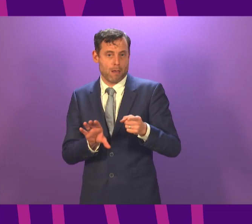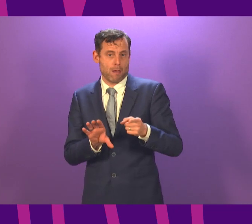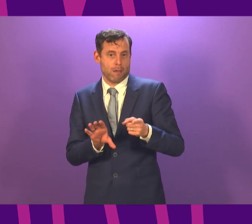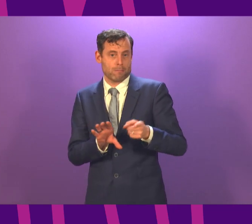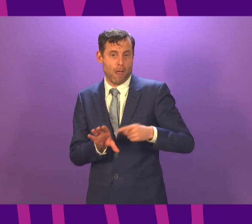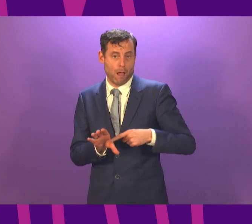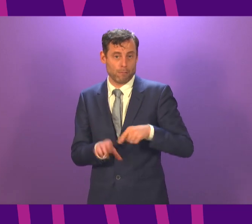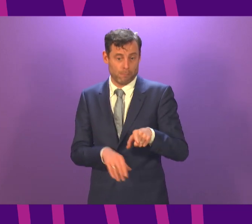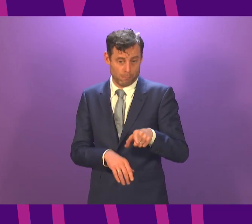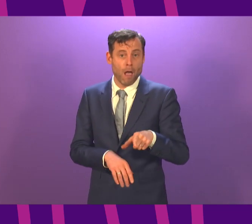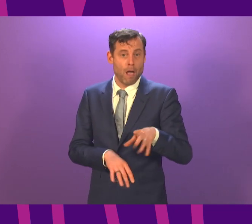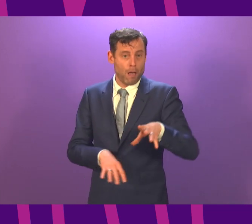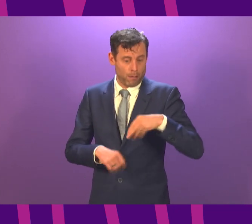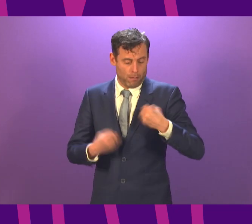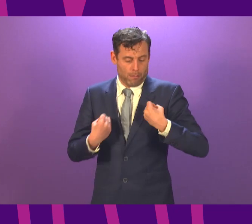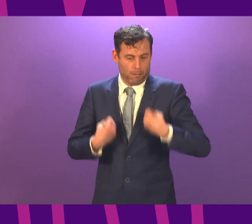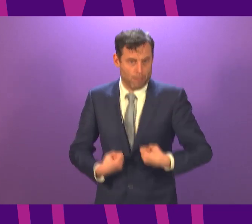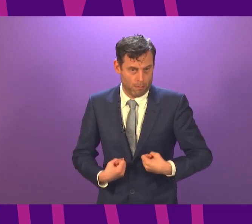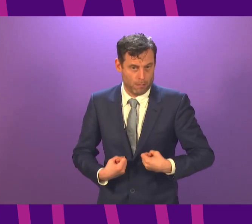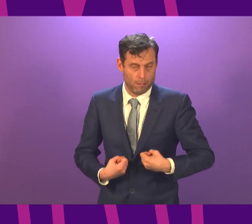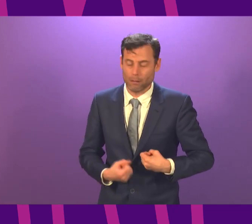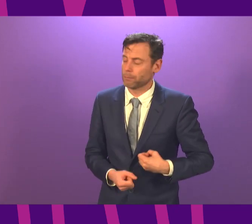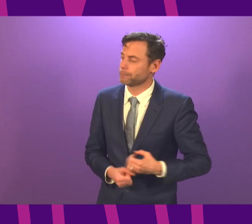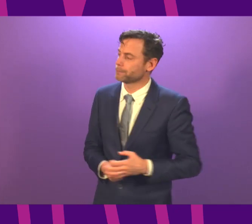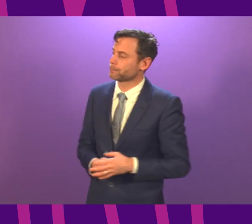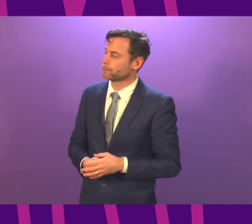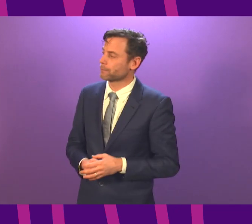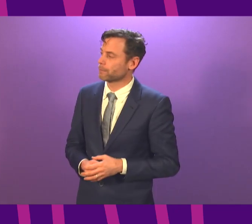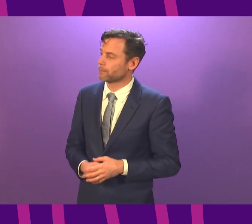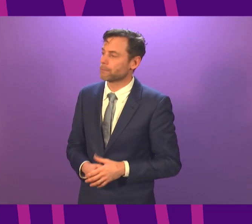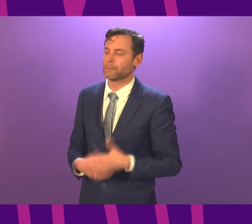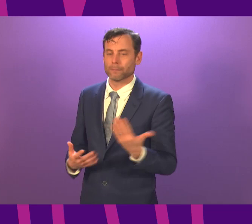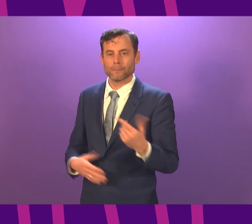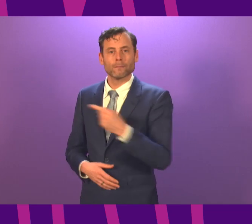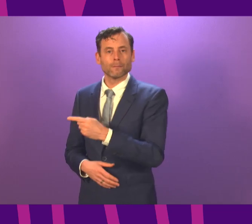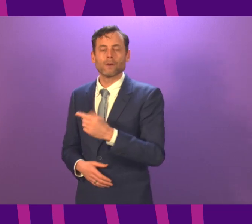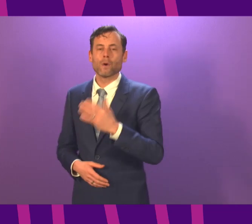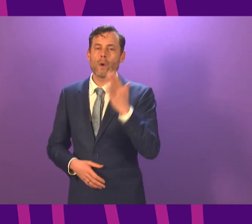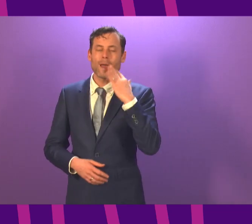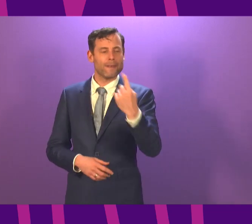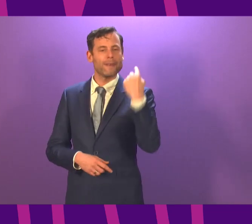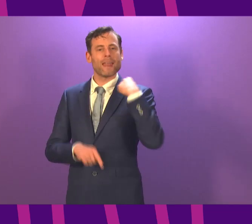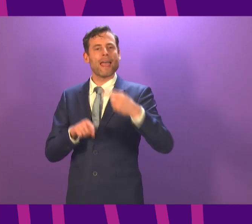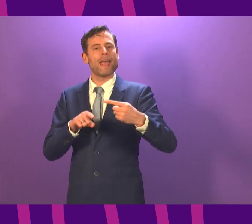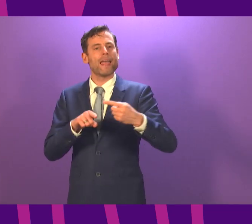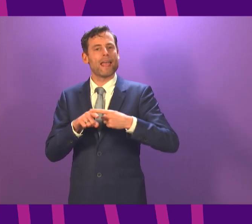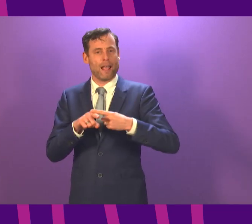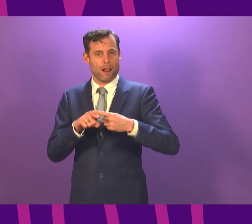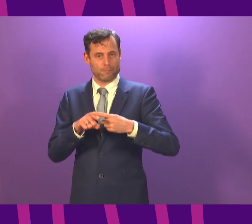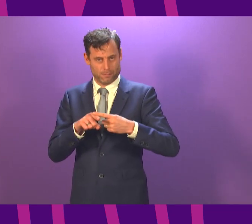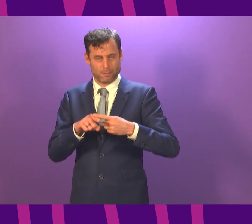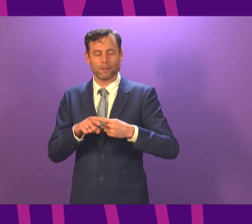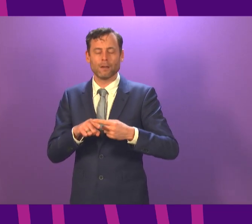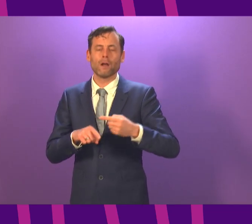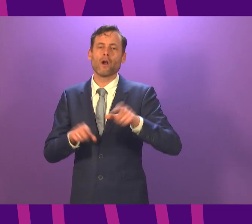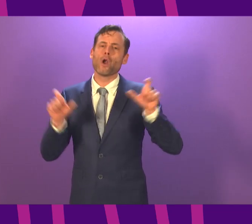Others think that that may be an apparent effect, because in England, during the November lockdown, schools were open, while many of the places